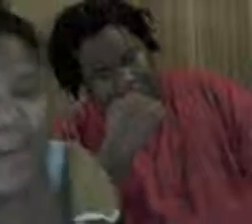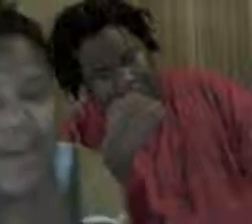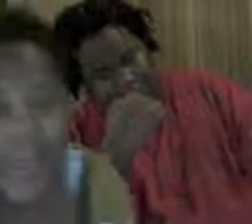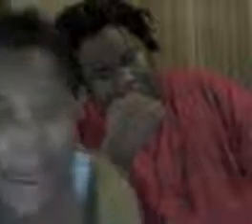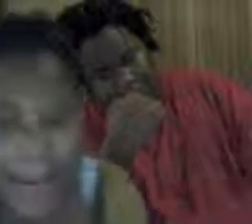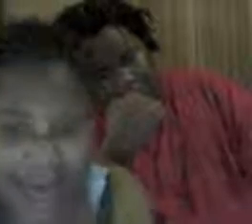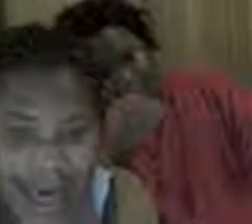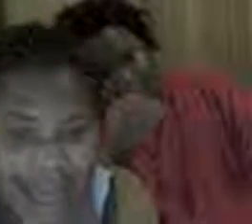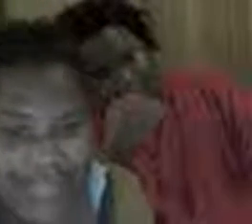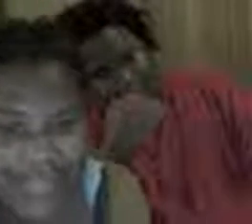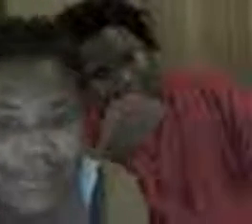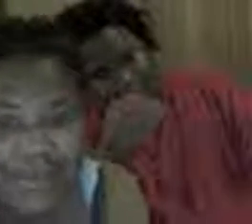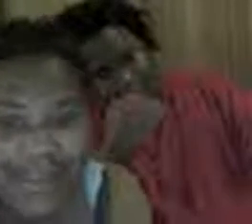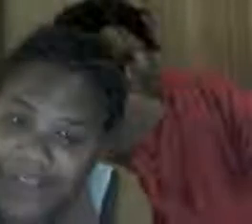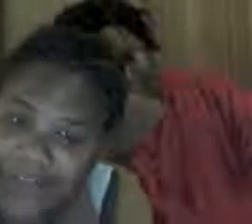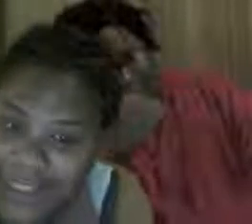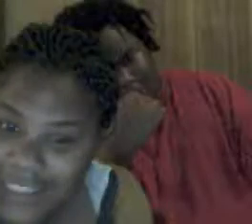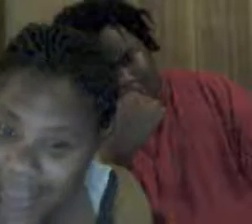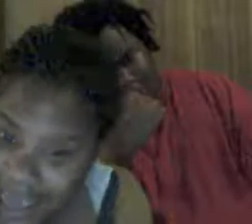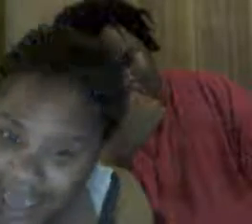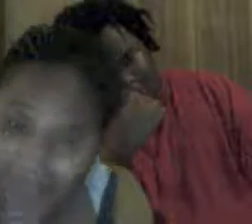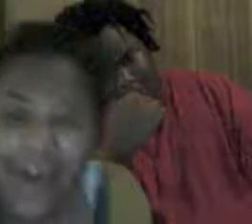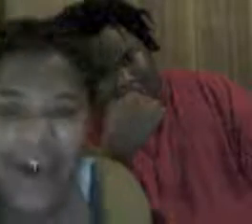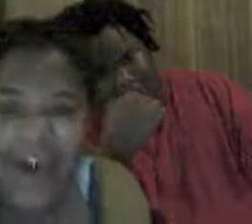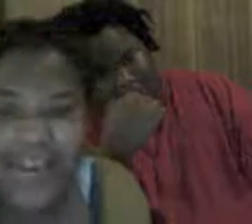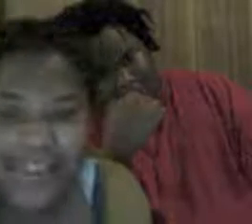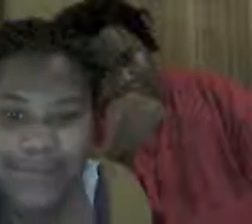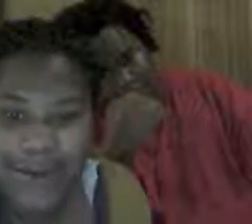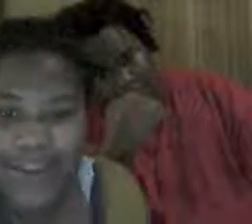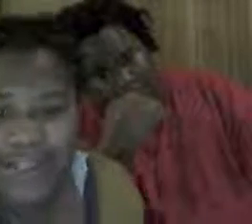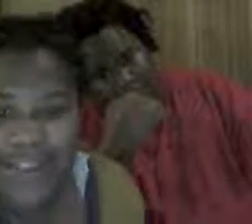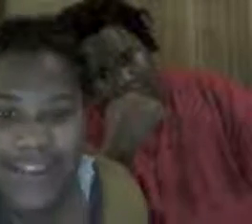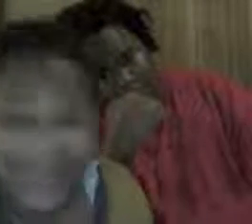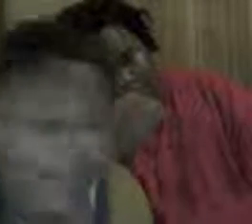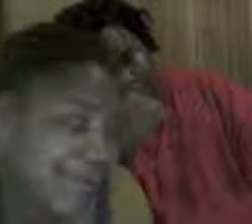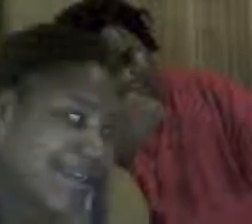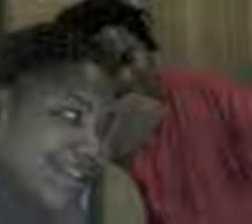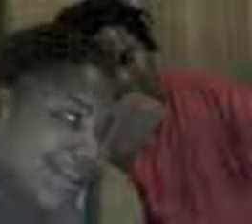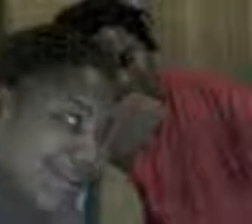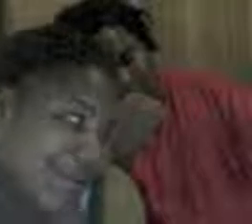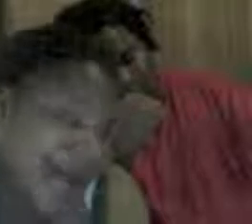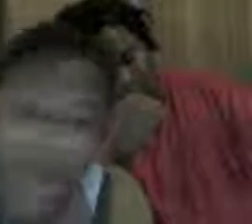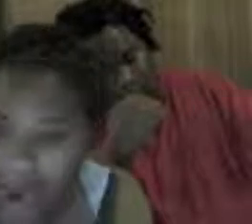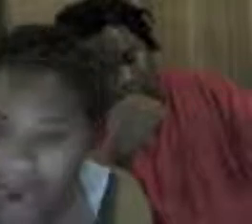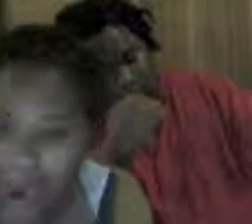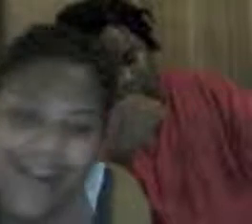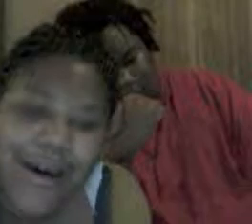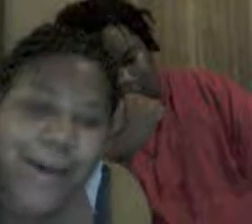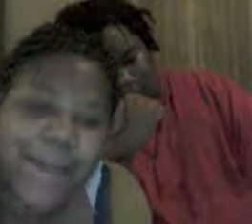but, um, that's gonna be my daily vlog today, I guess I'm gonna call this Rant and Raven part two, ha, ha, but,